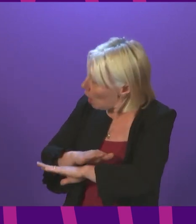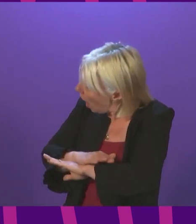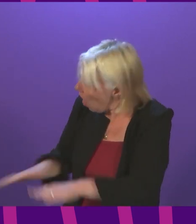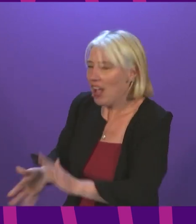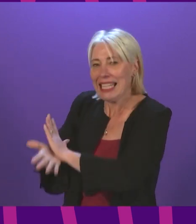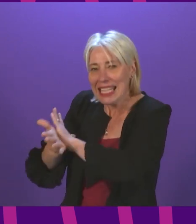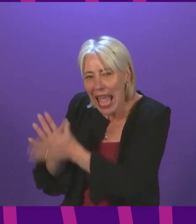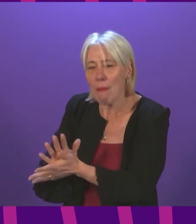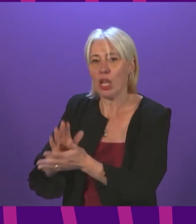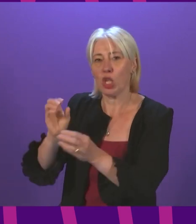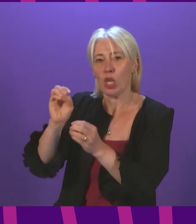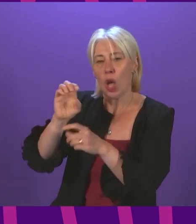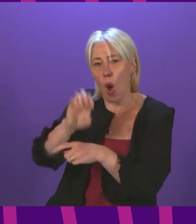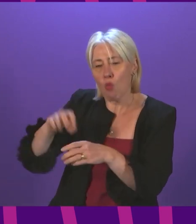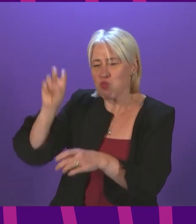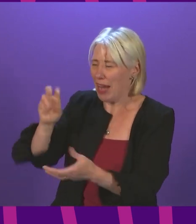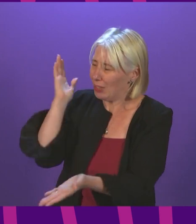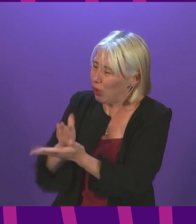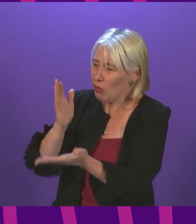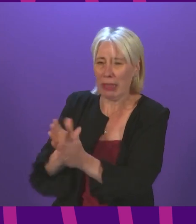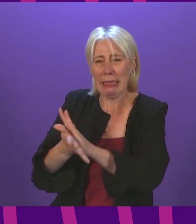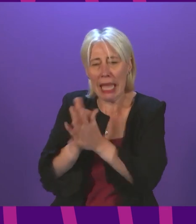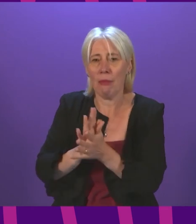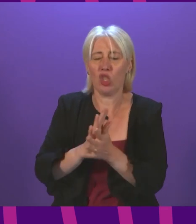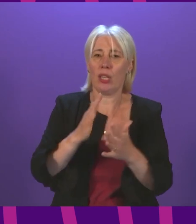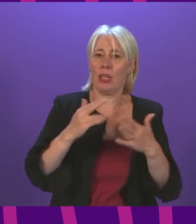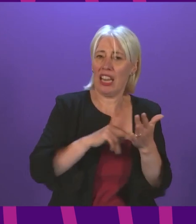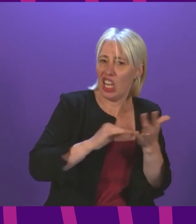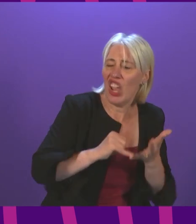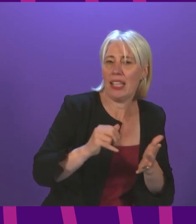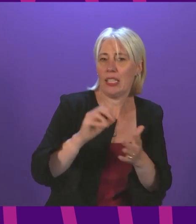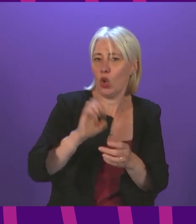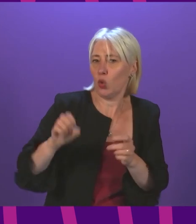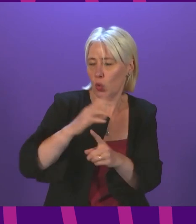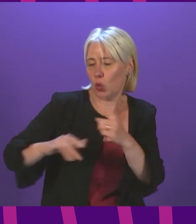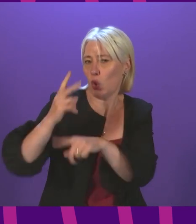damage brexit is doing to our national health service and social care across the country